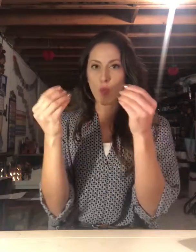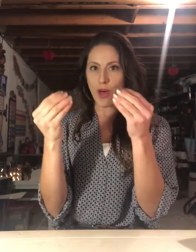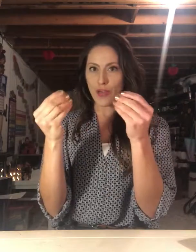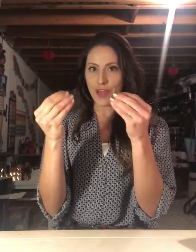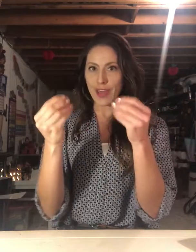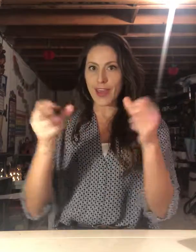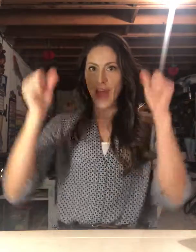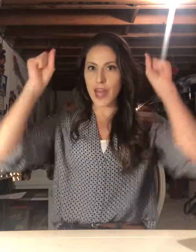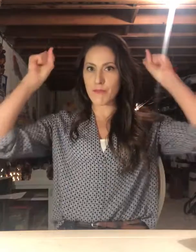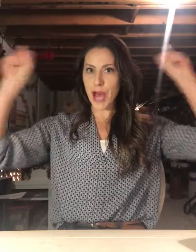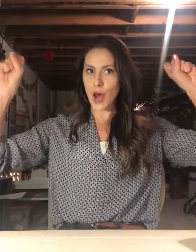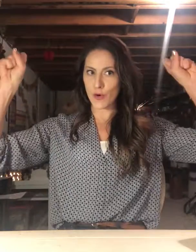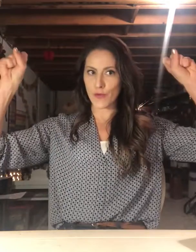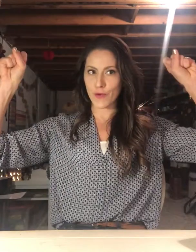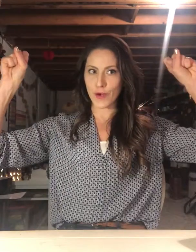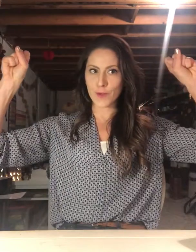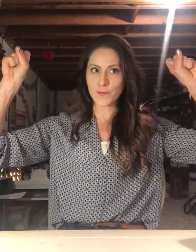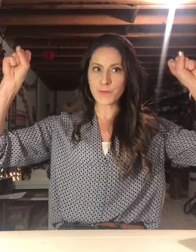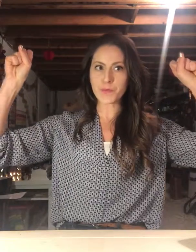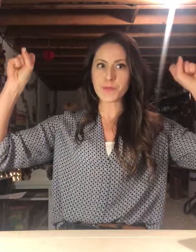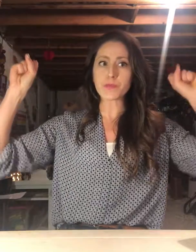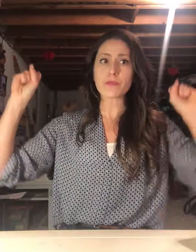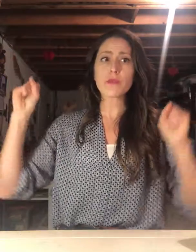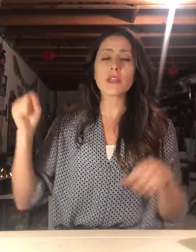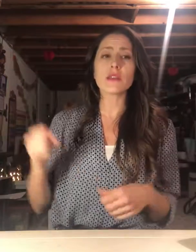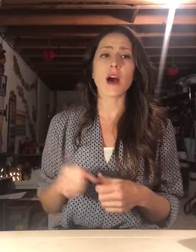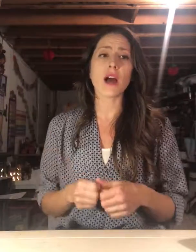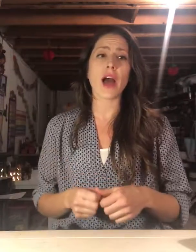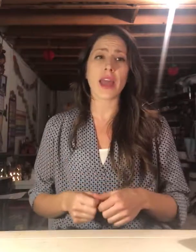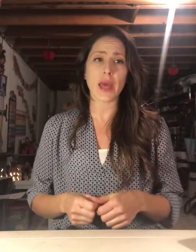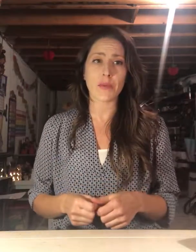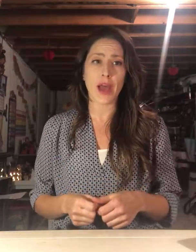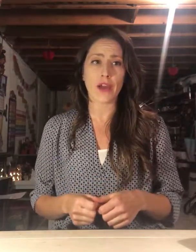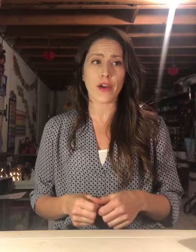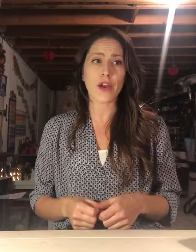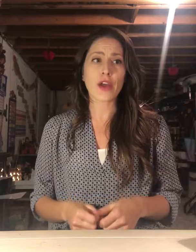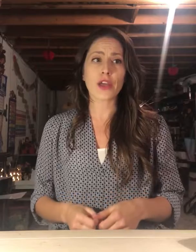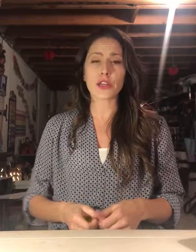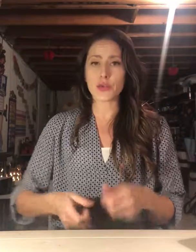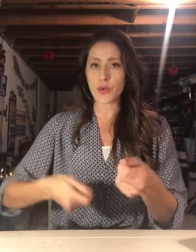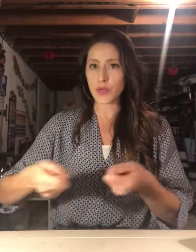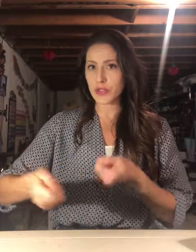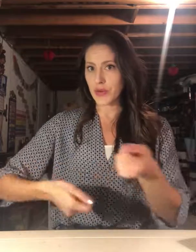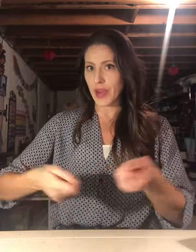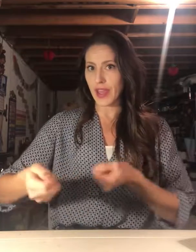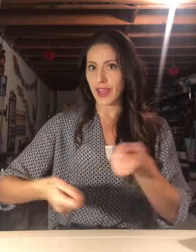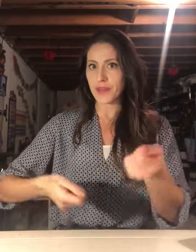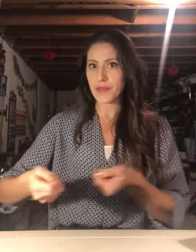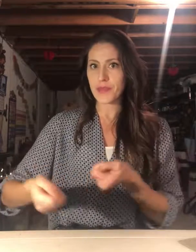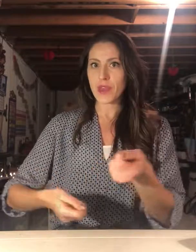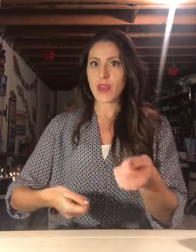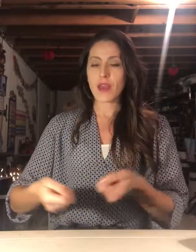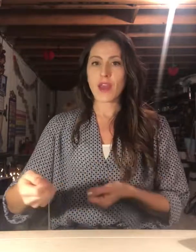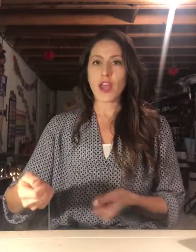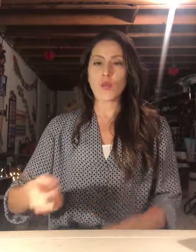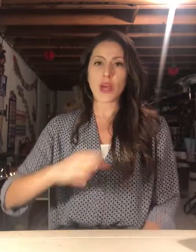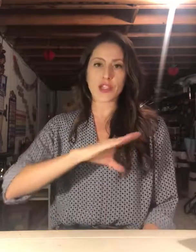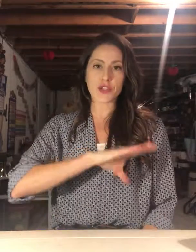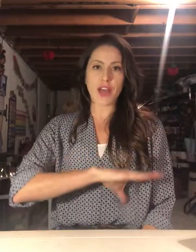wealthy and powerful Songhai Empire controlled trade in Western